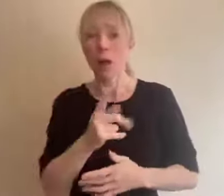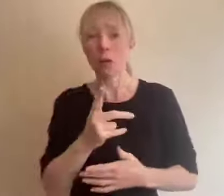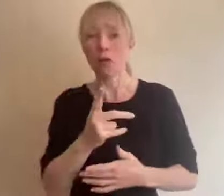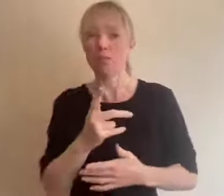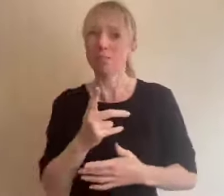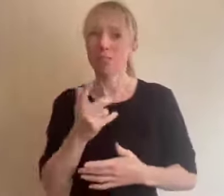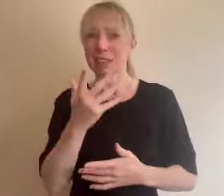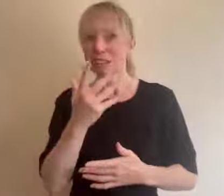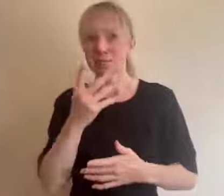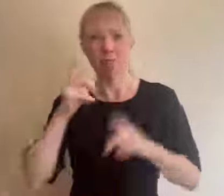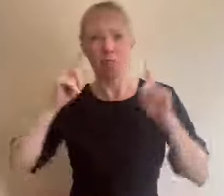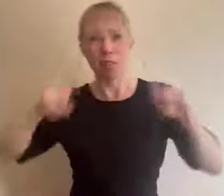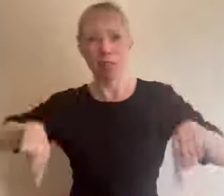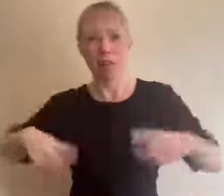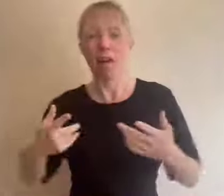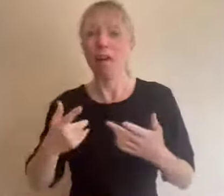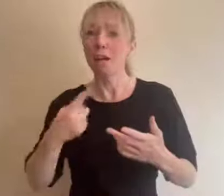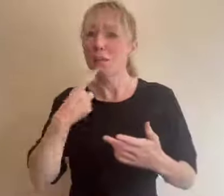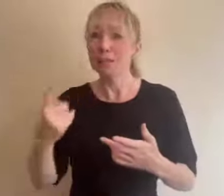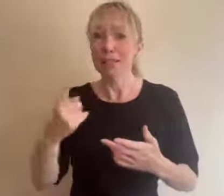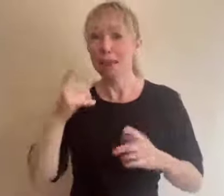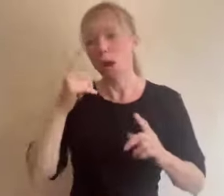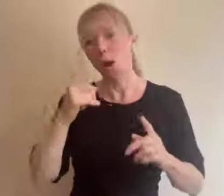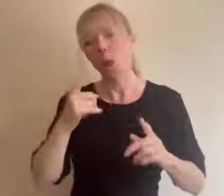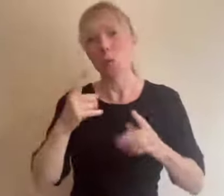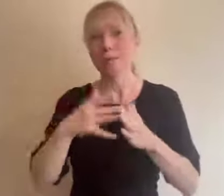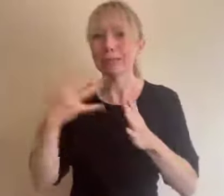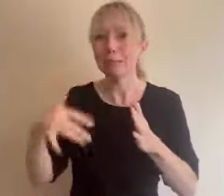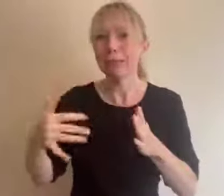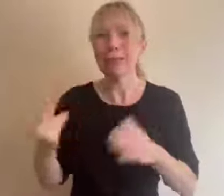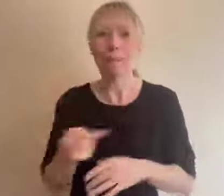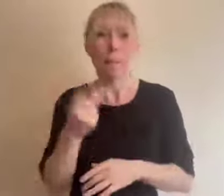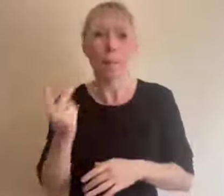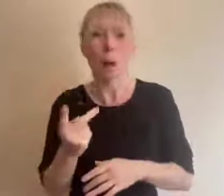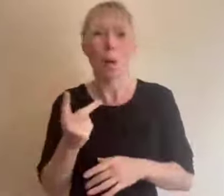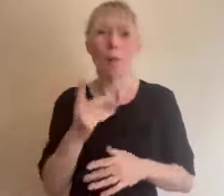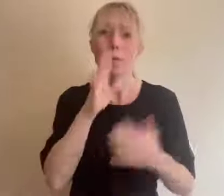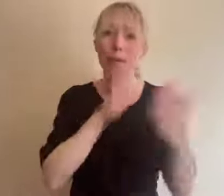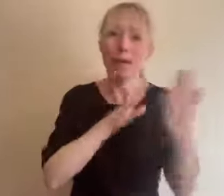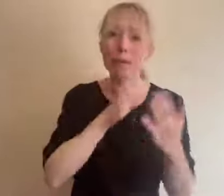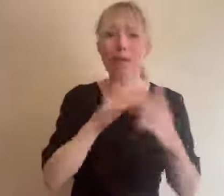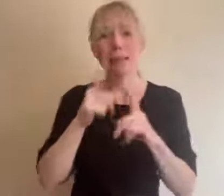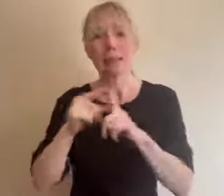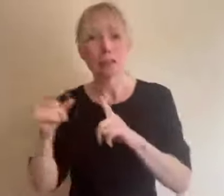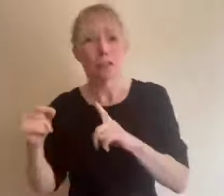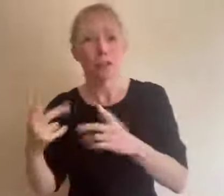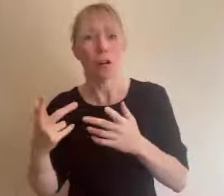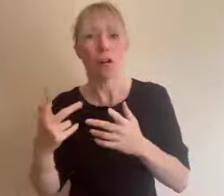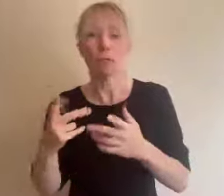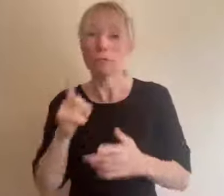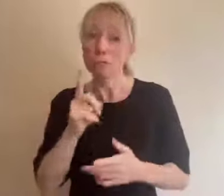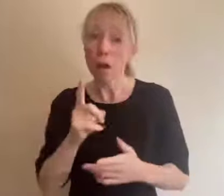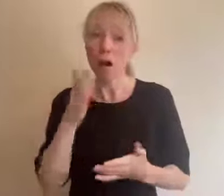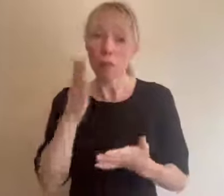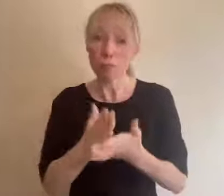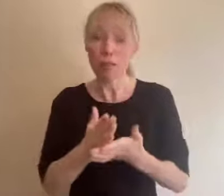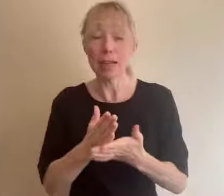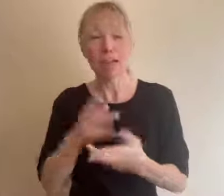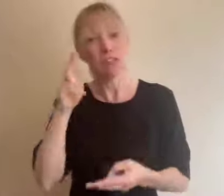event one in which people can attend and speak whether they're in person or digitally actually it's cheap quick and easy